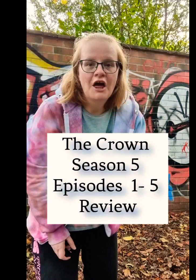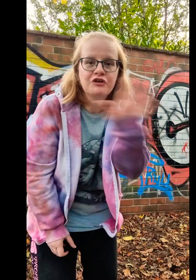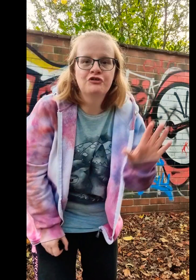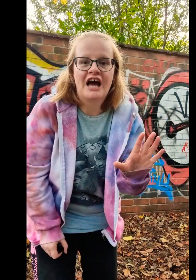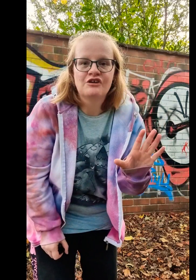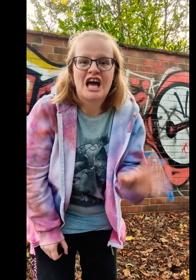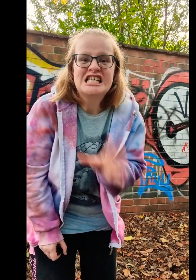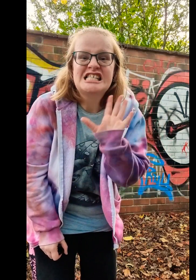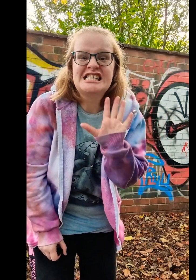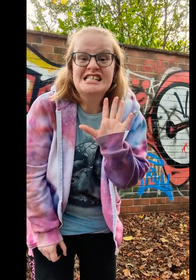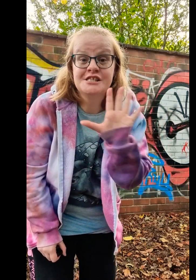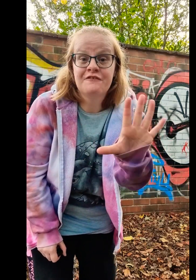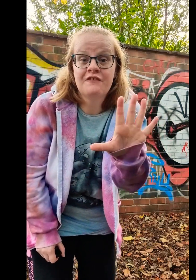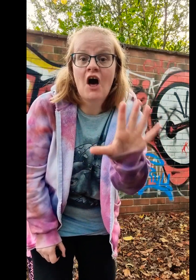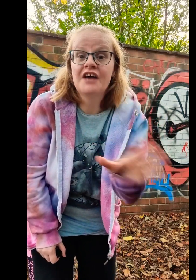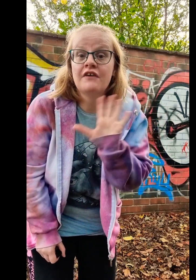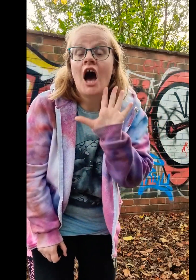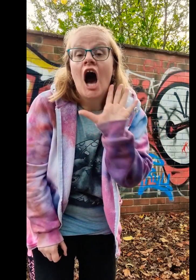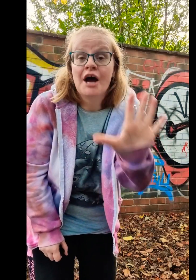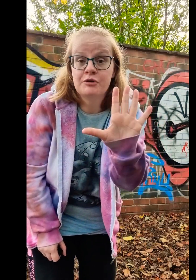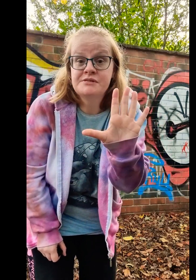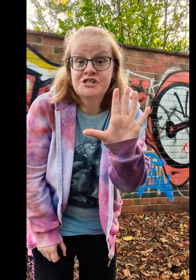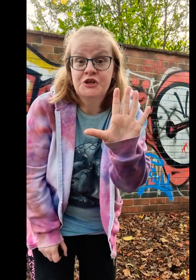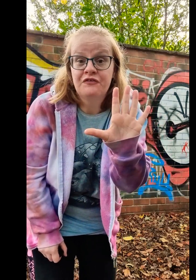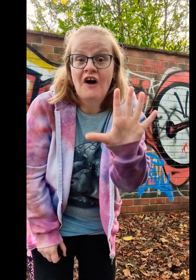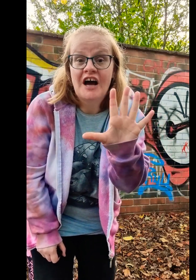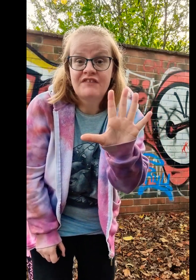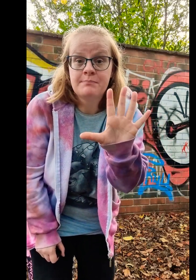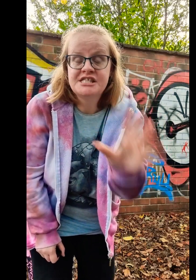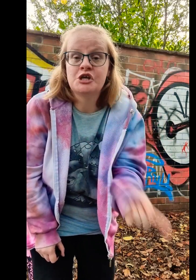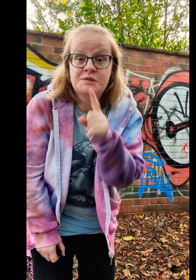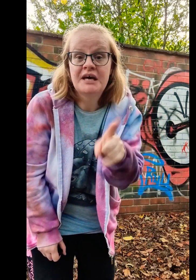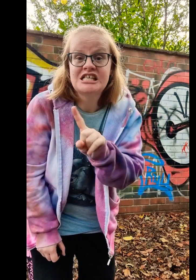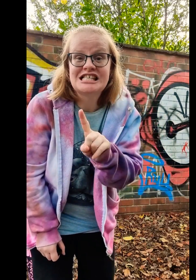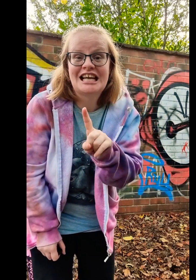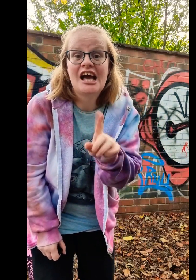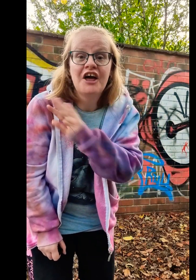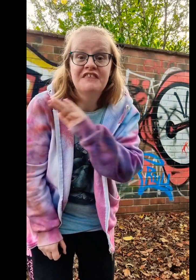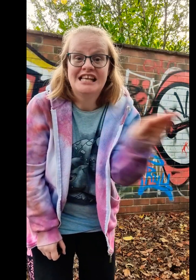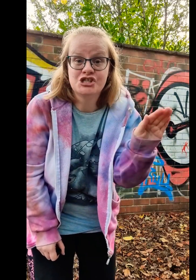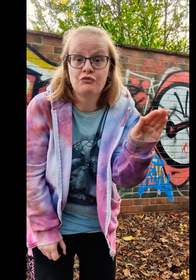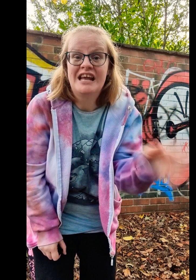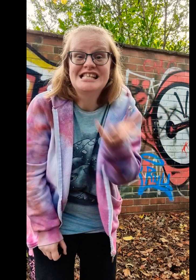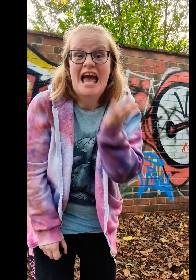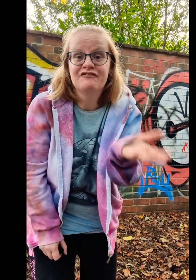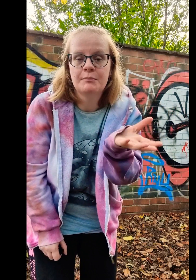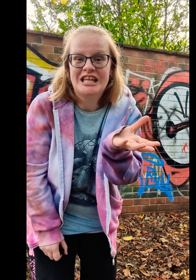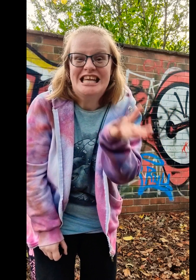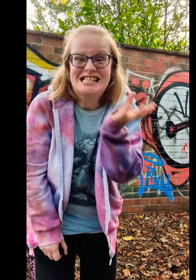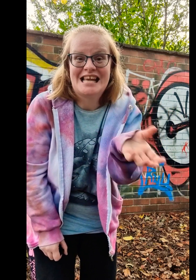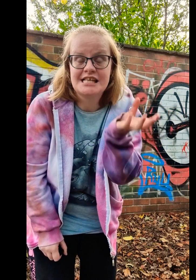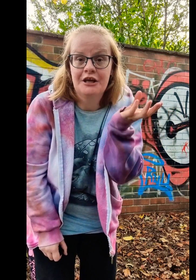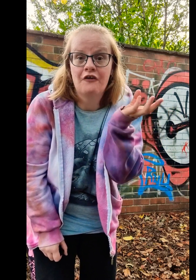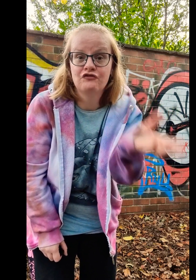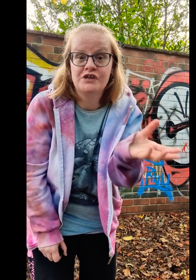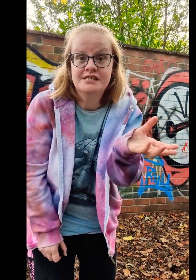The Crown, season five. I'm up to five episodes. Personally, I think it's great. Everybody is getting voice